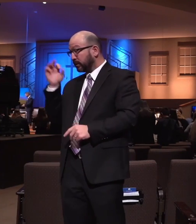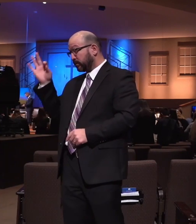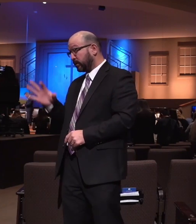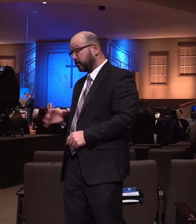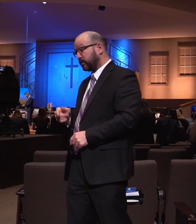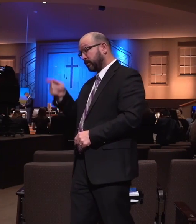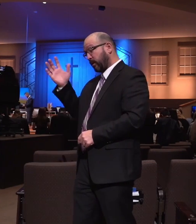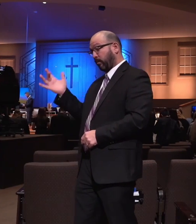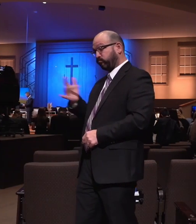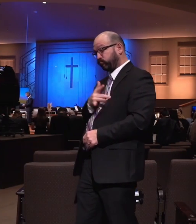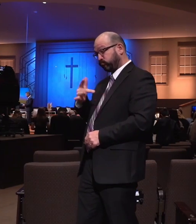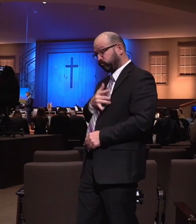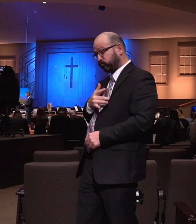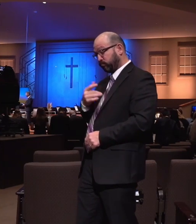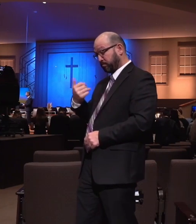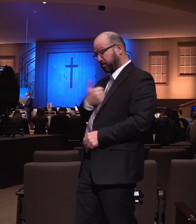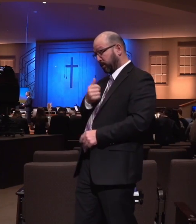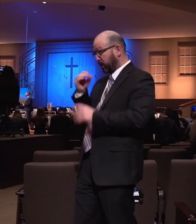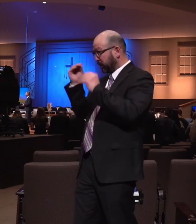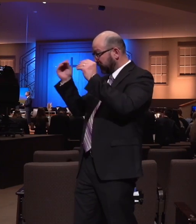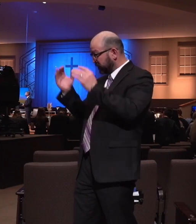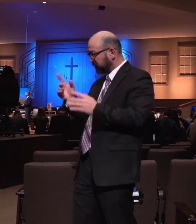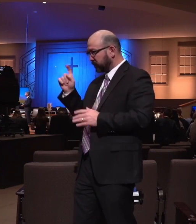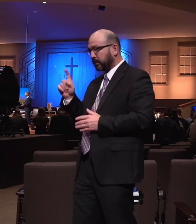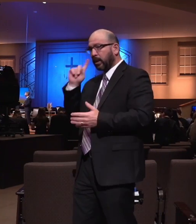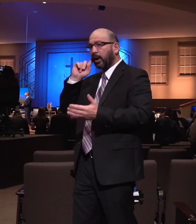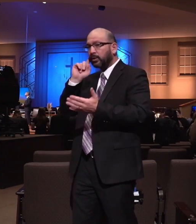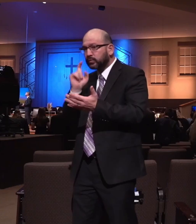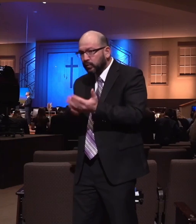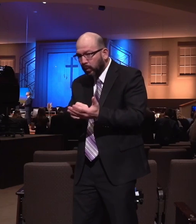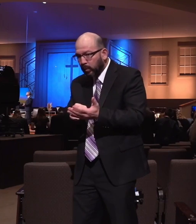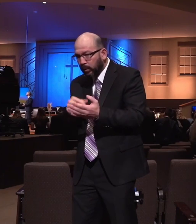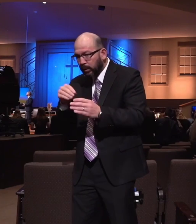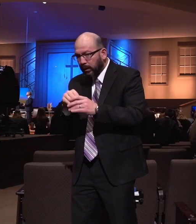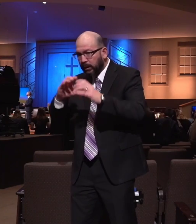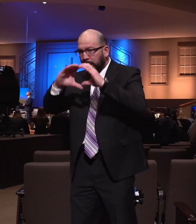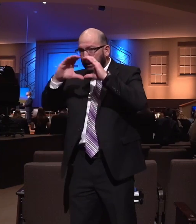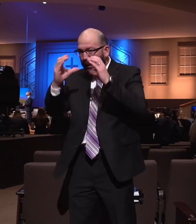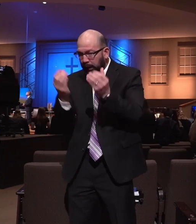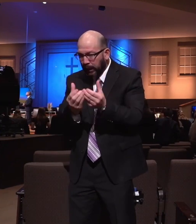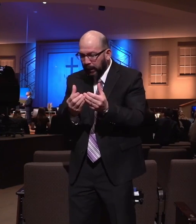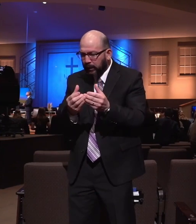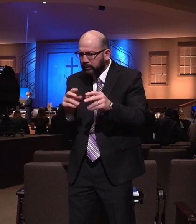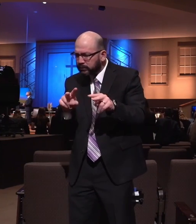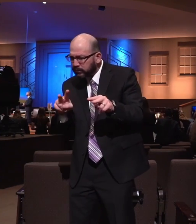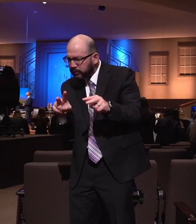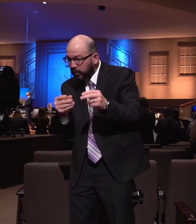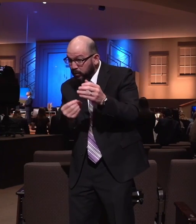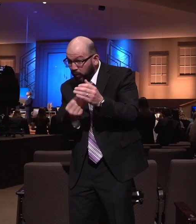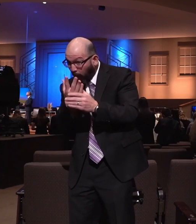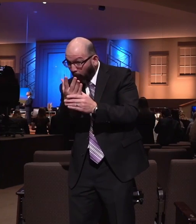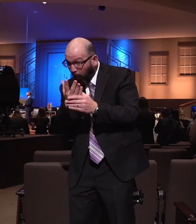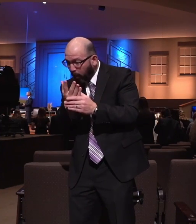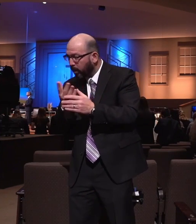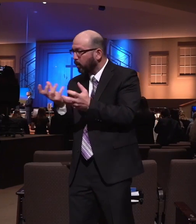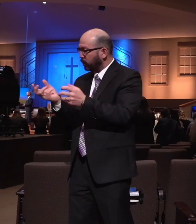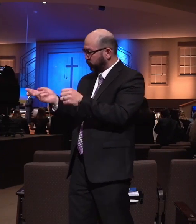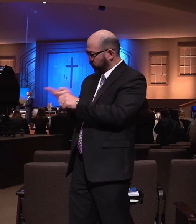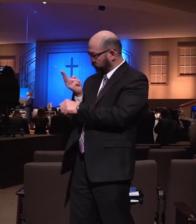some things as a teacher that I need to be assessing and watching for the growth. I want to use this in my ministry.